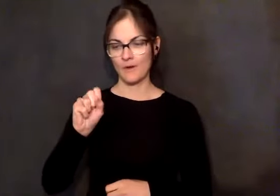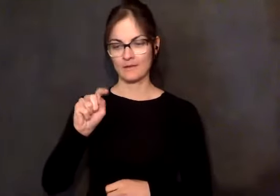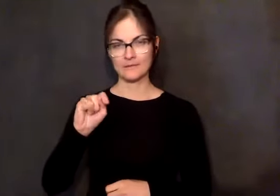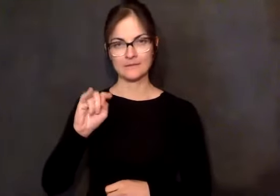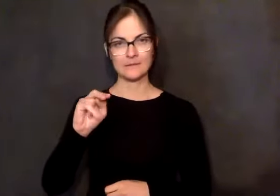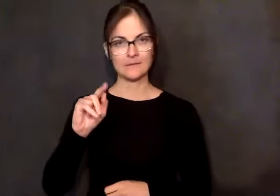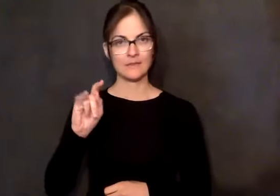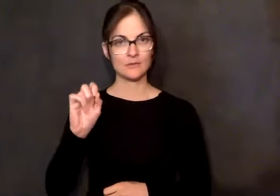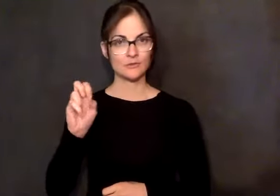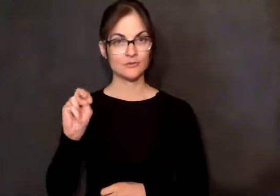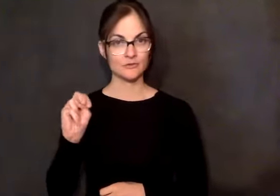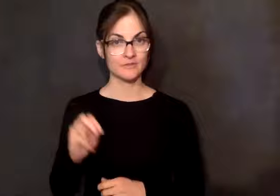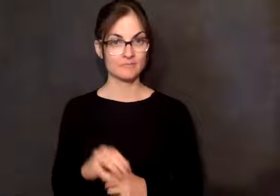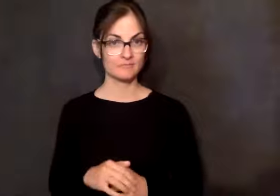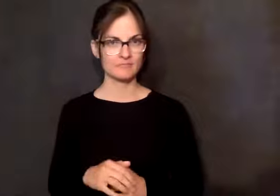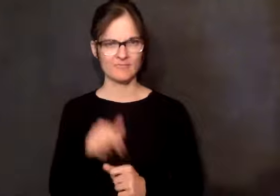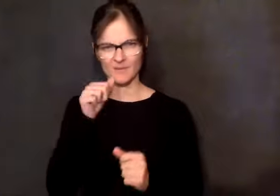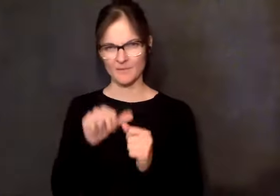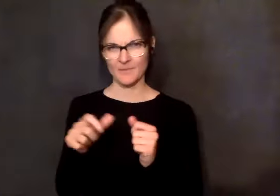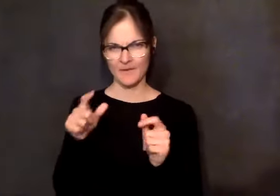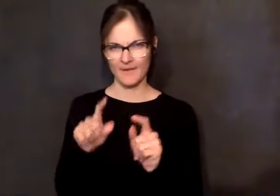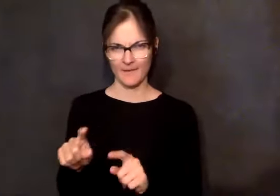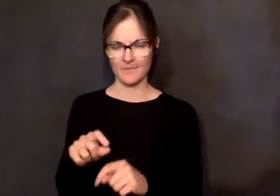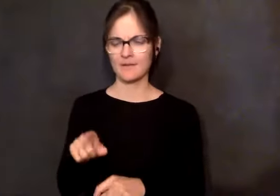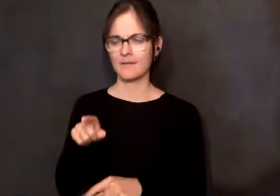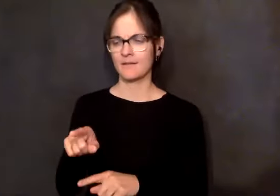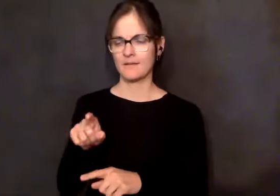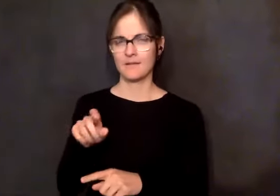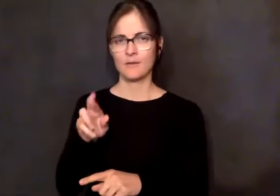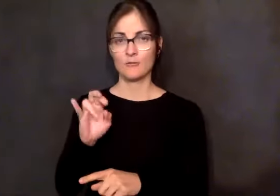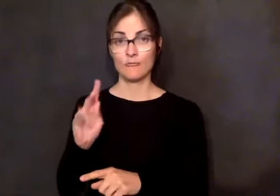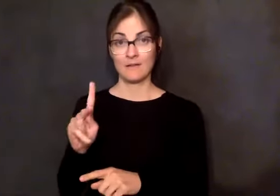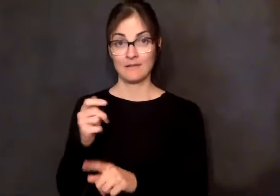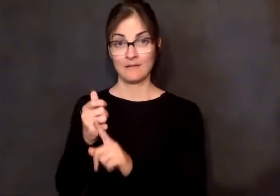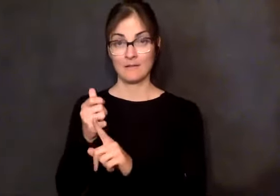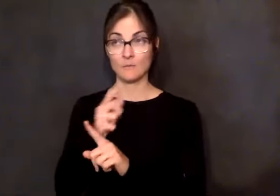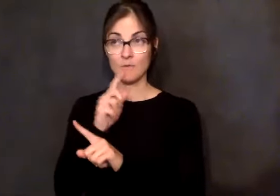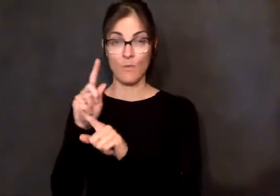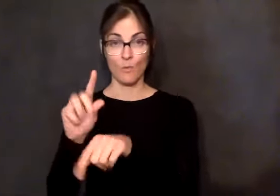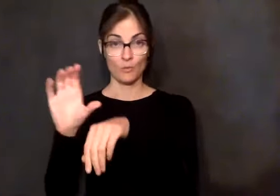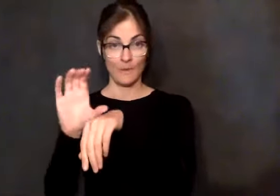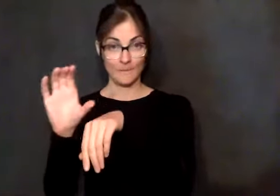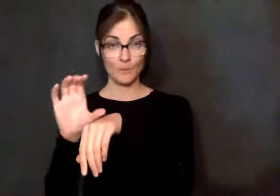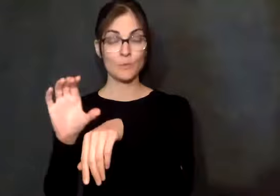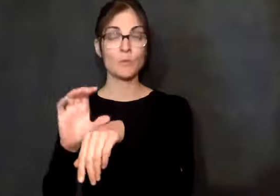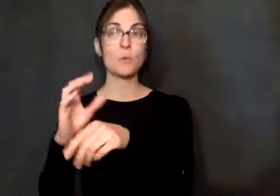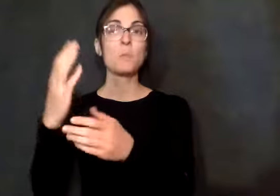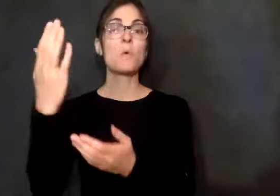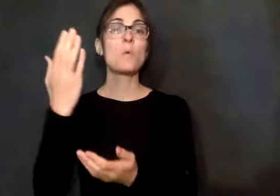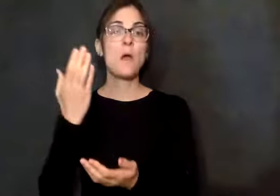he had a computer that came, and he sat there, a new computer. Now, you know how computers